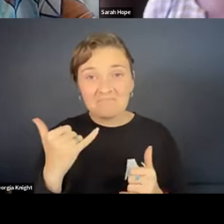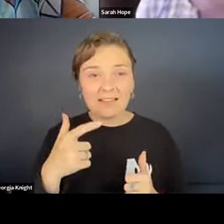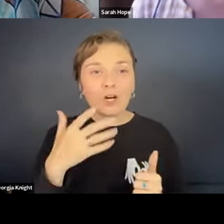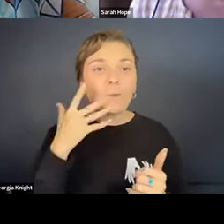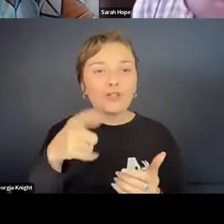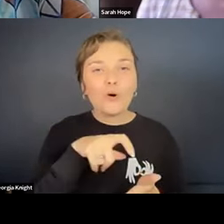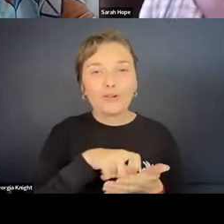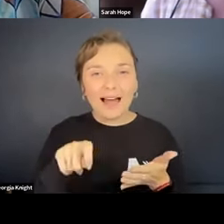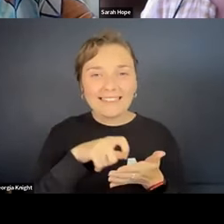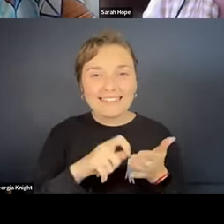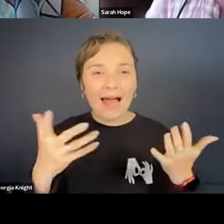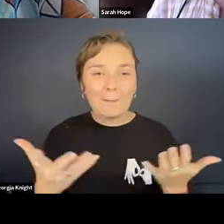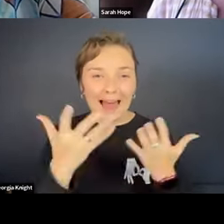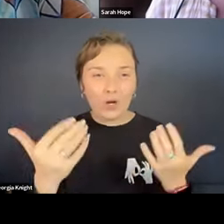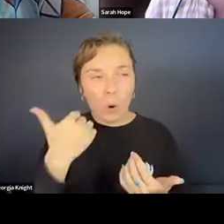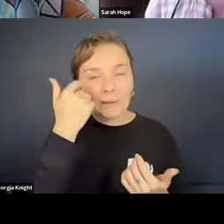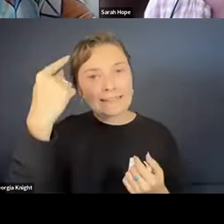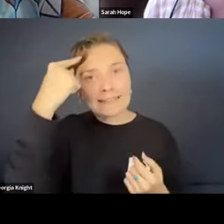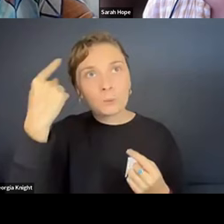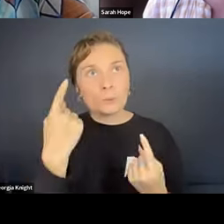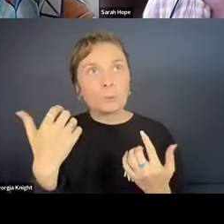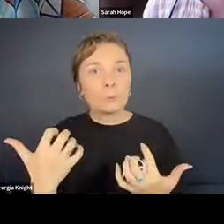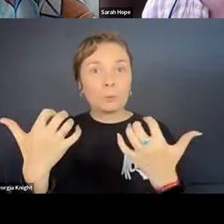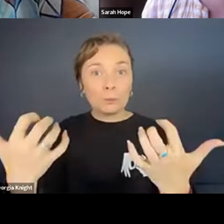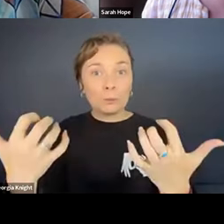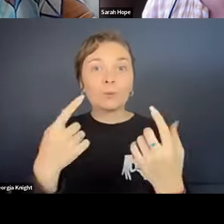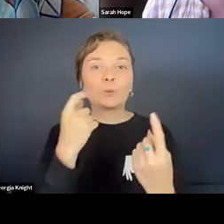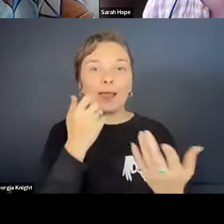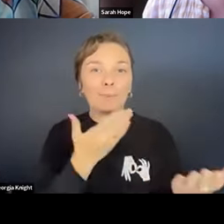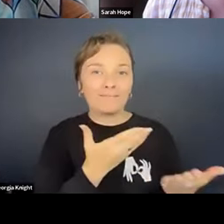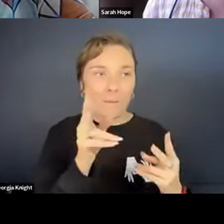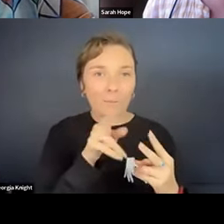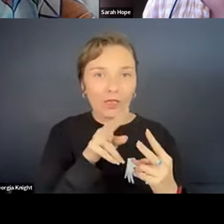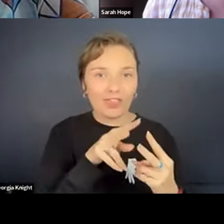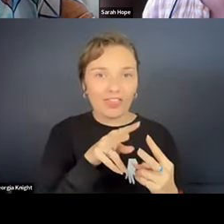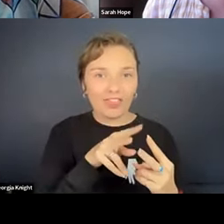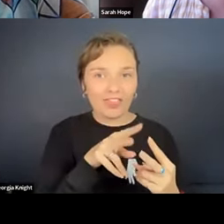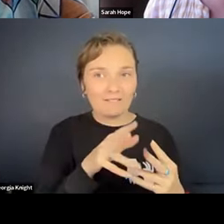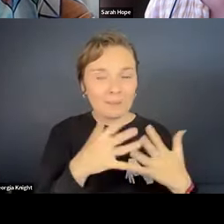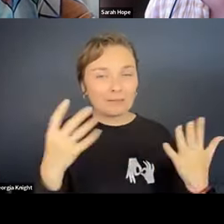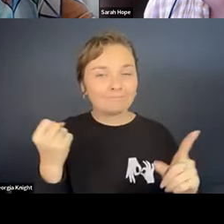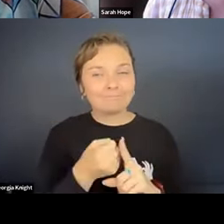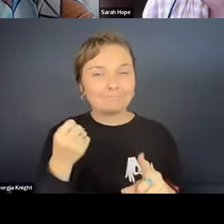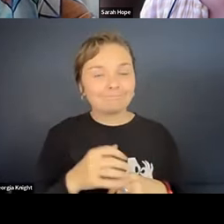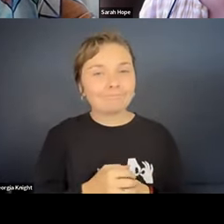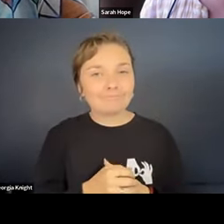writing a play you're always considering audience and who is going to perform it and it has a major impact.